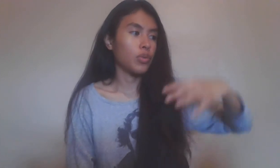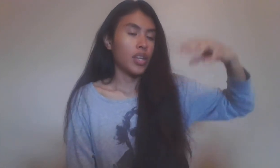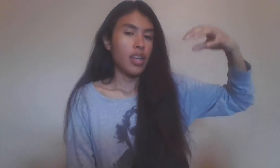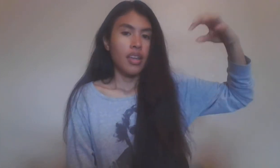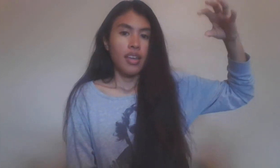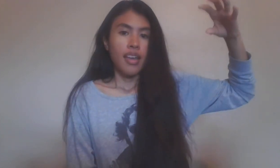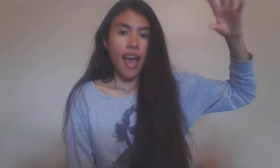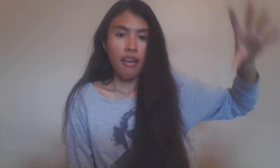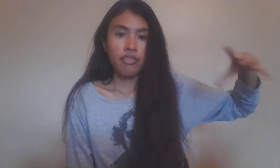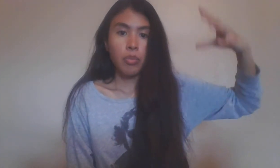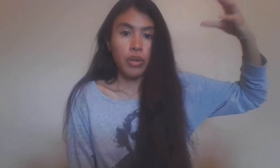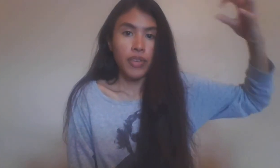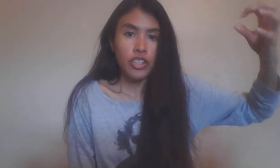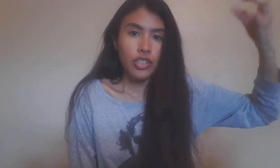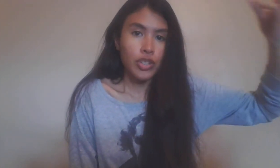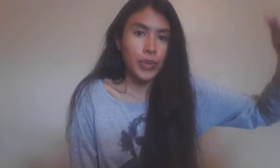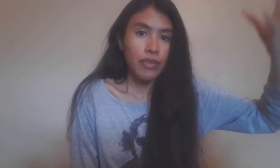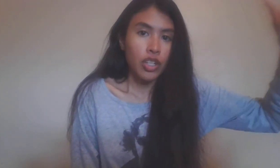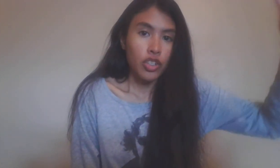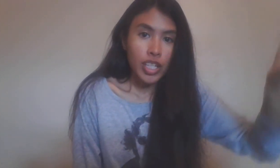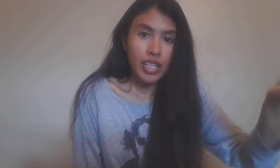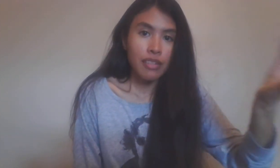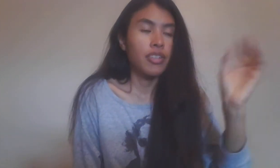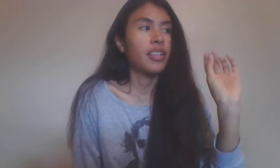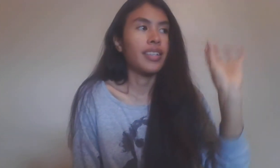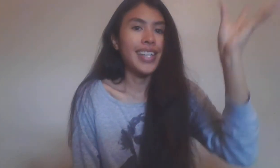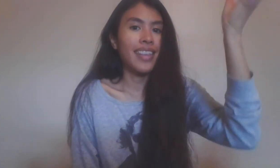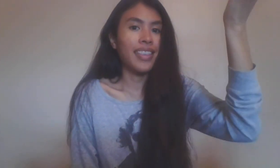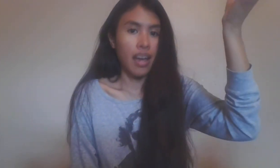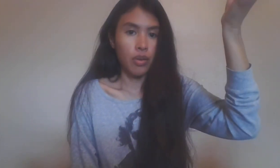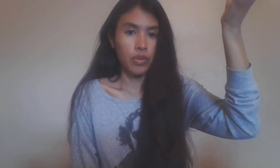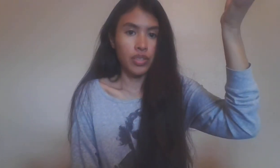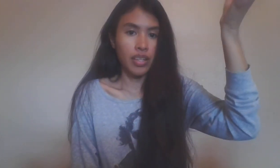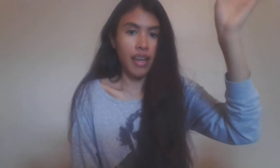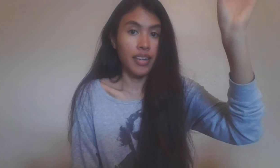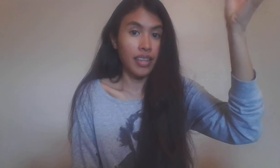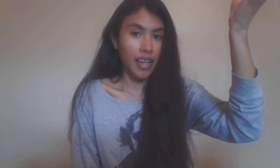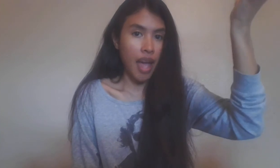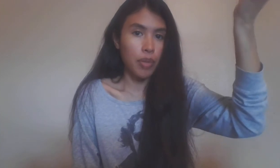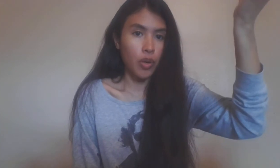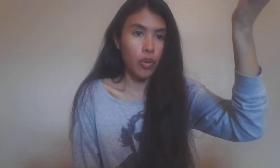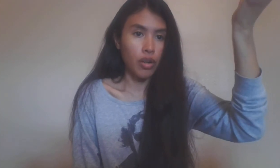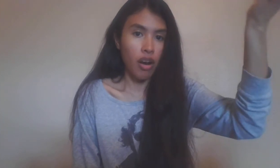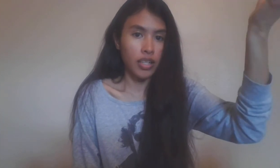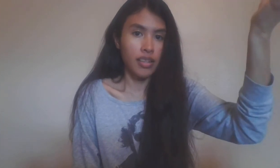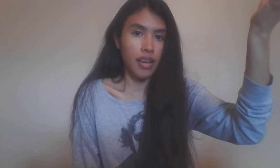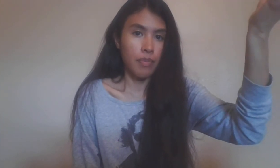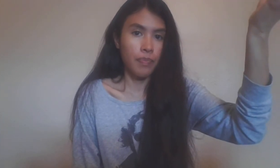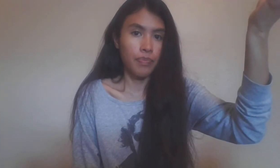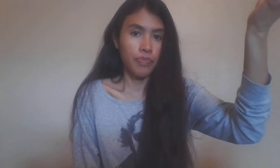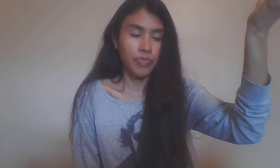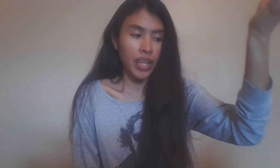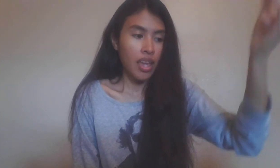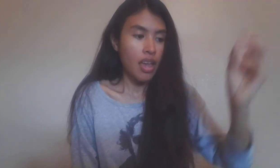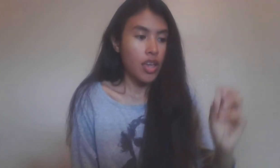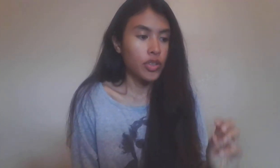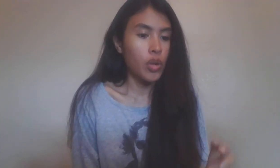have the motivation to even achieve the 10th house and the Capricorn archetype. So